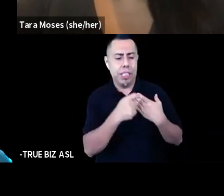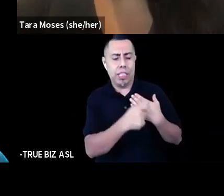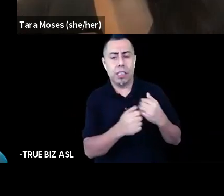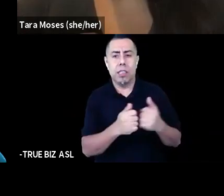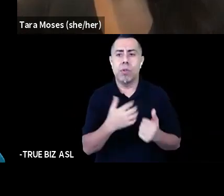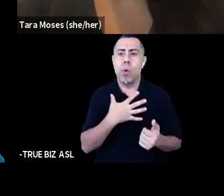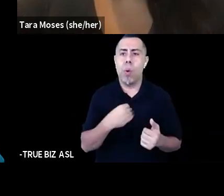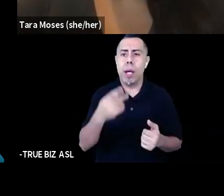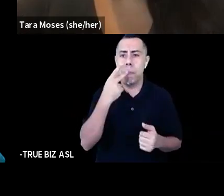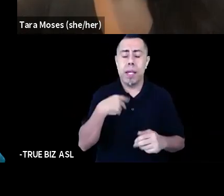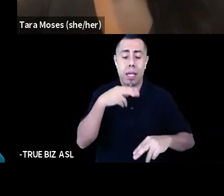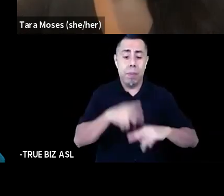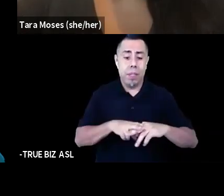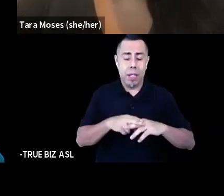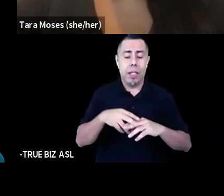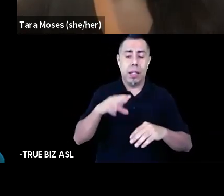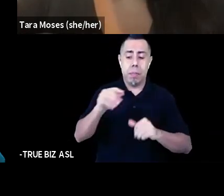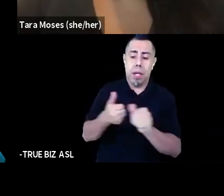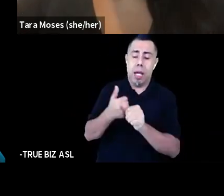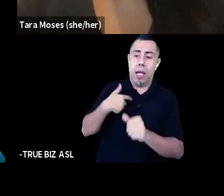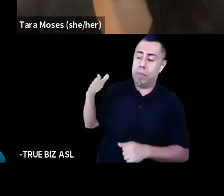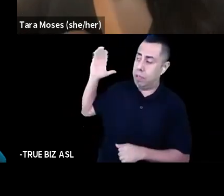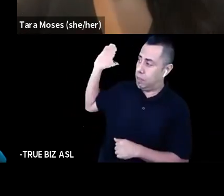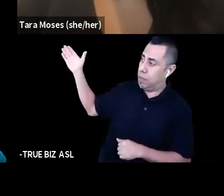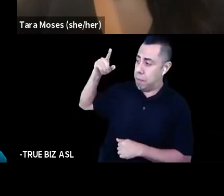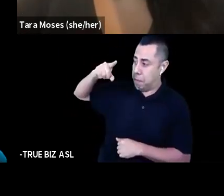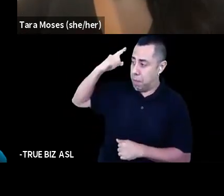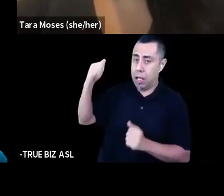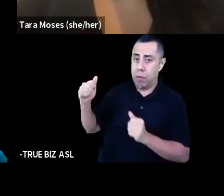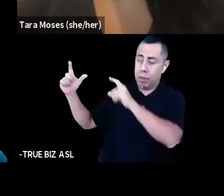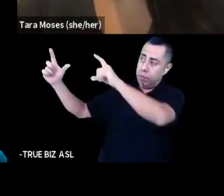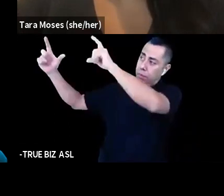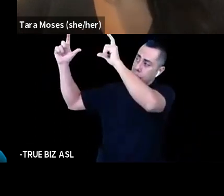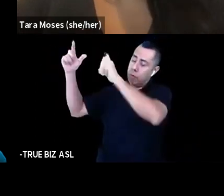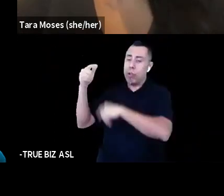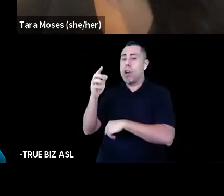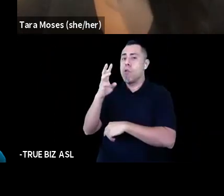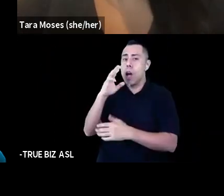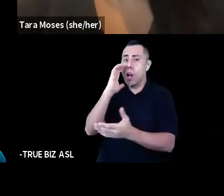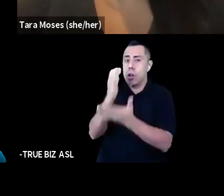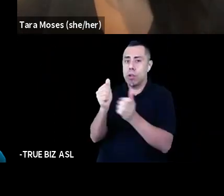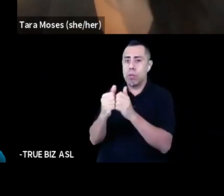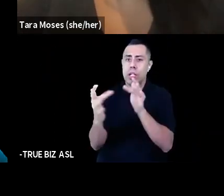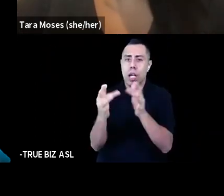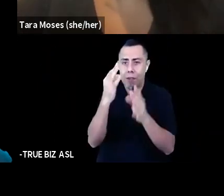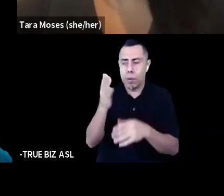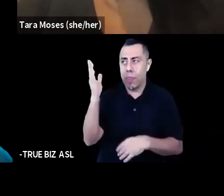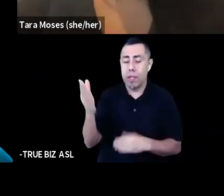background with the Groundwater Arts logo and contact information on it, and at this moment, my access needs are met. I am